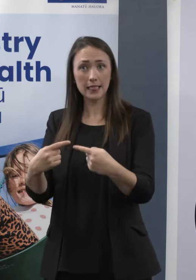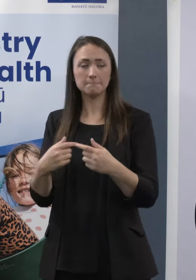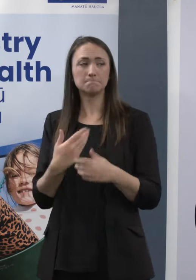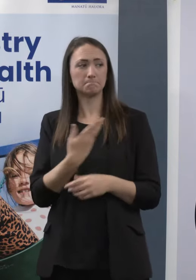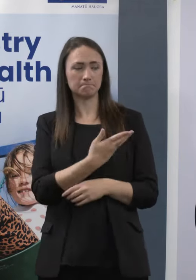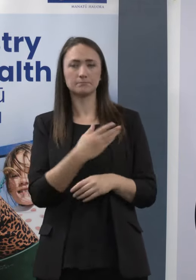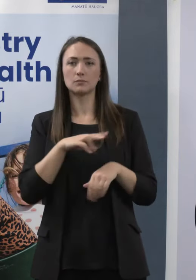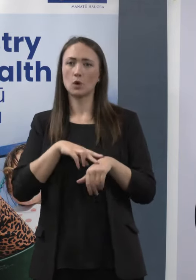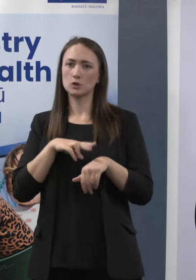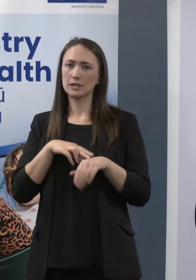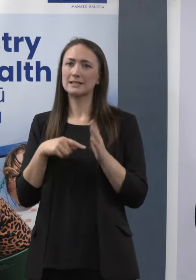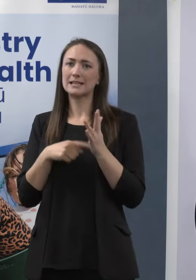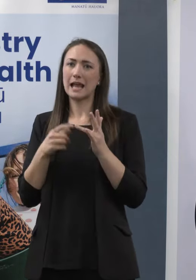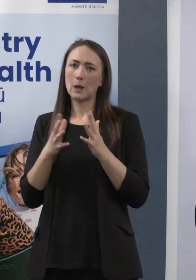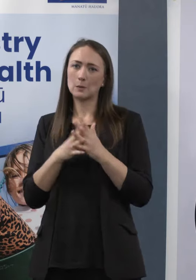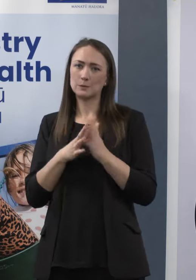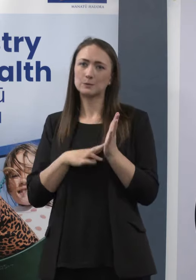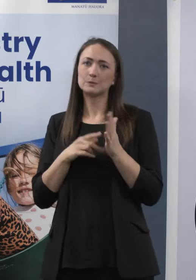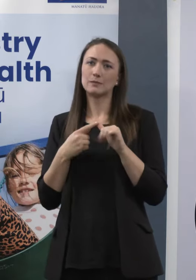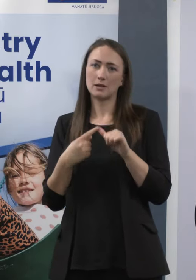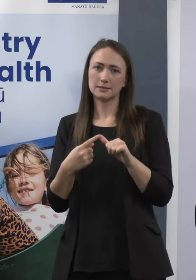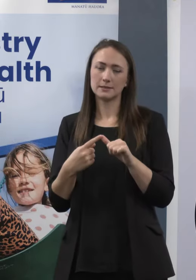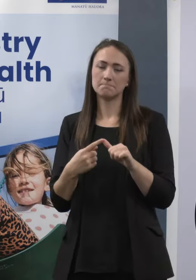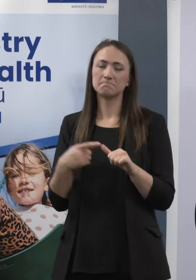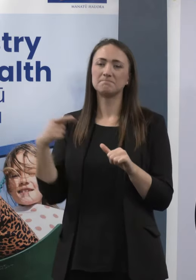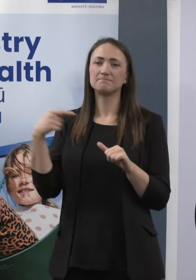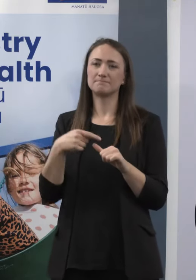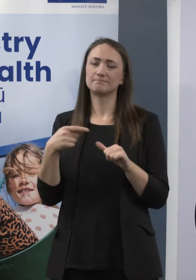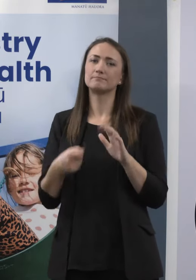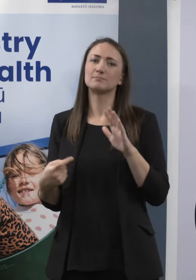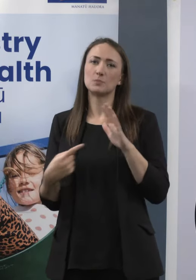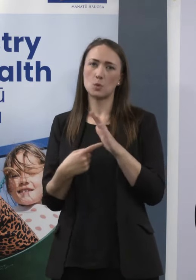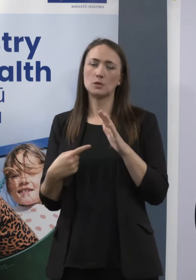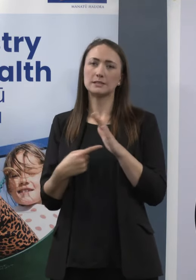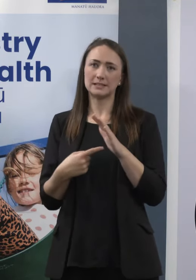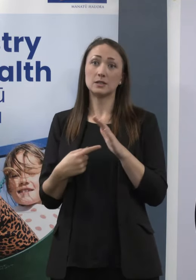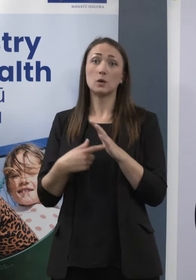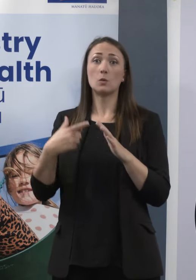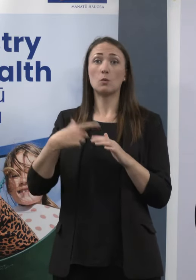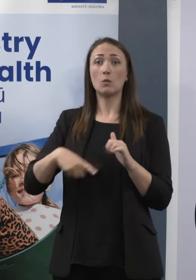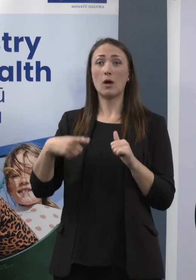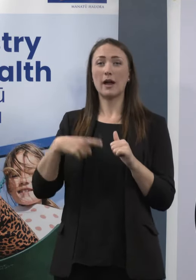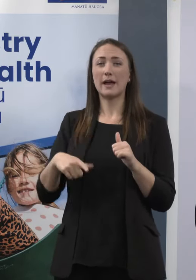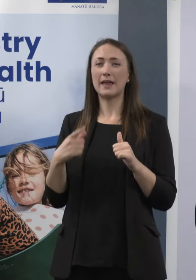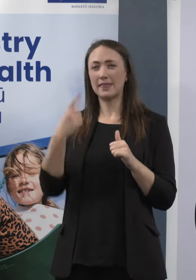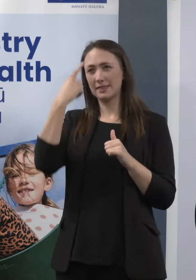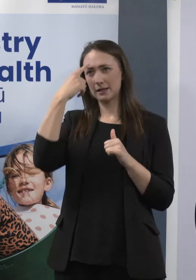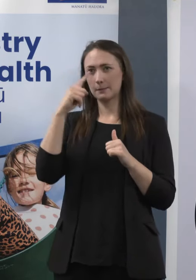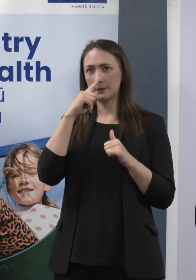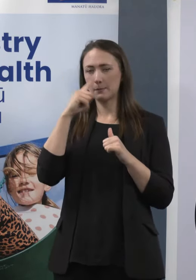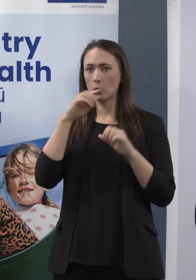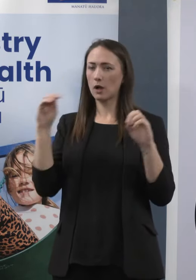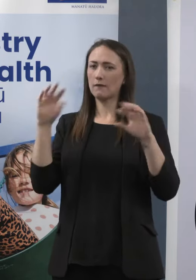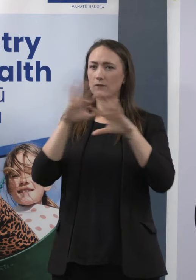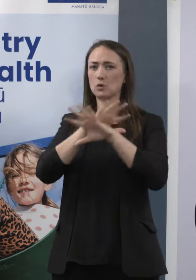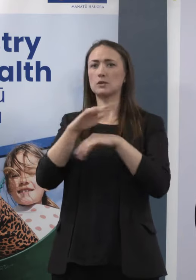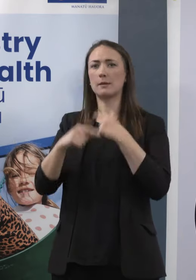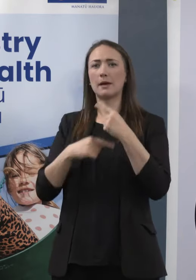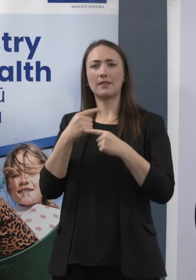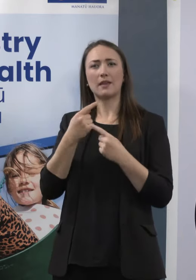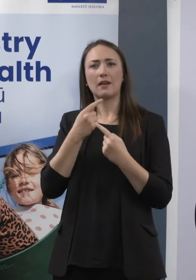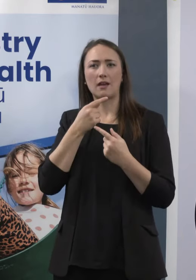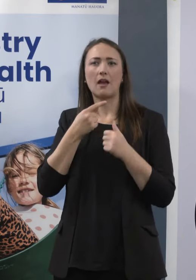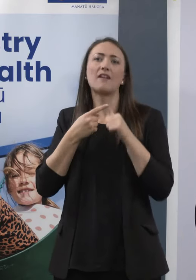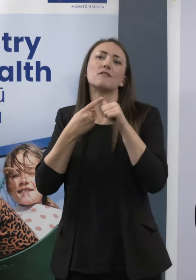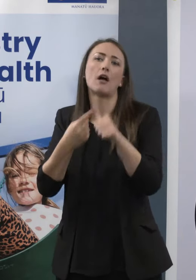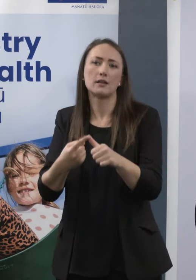you. This is a matter of considerable interest, I think, because there has been, I think, some potential confusion about our initial advice, and as I mentioned,